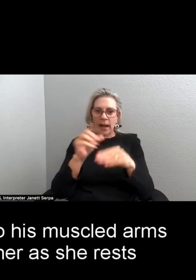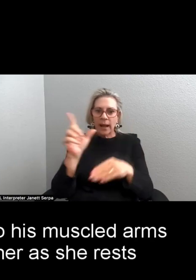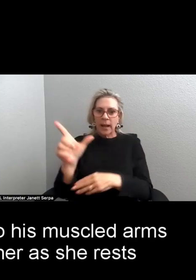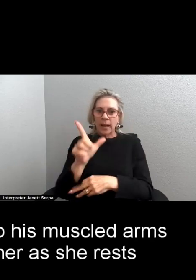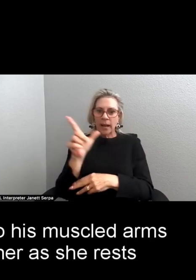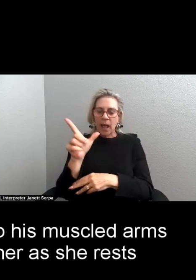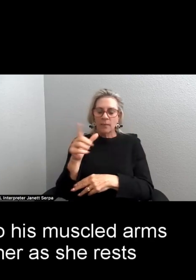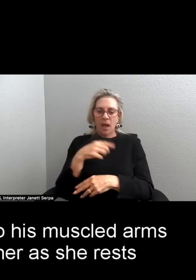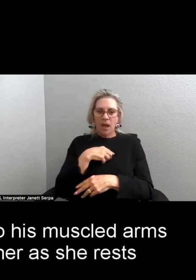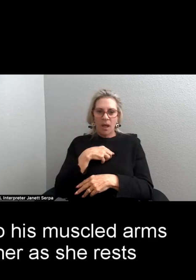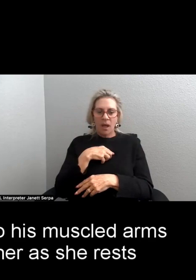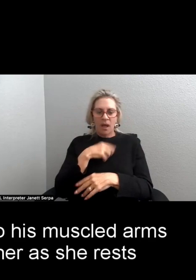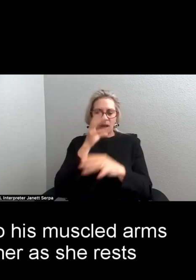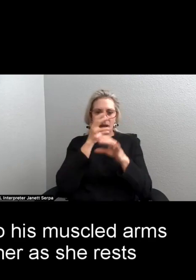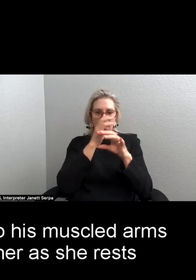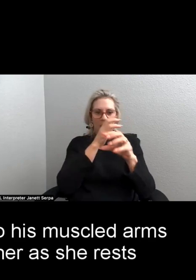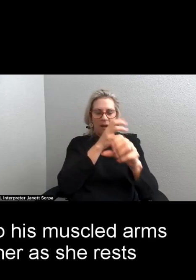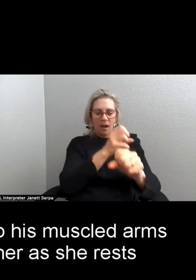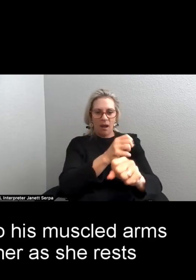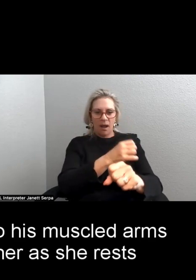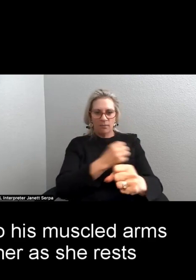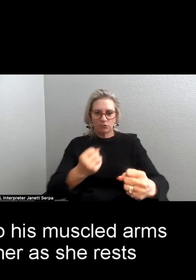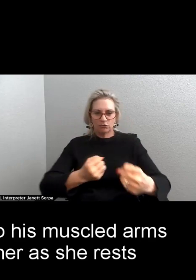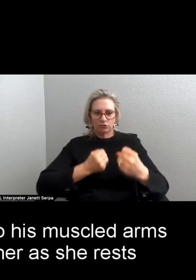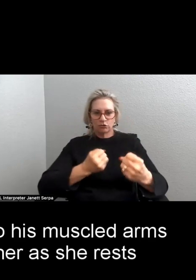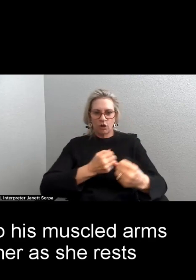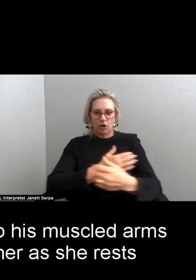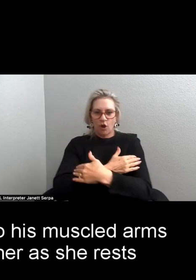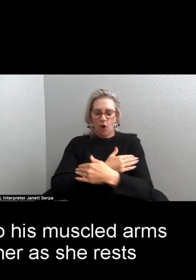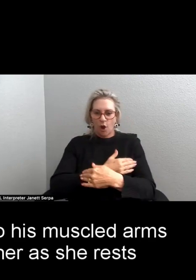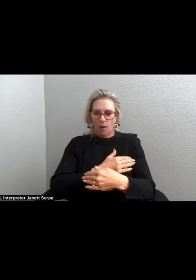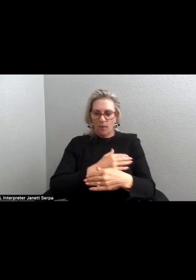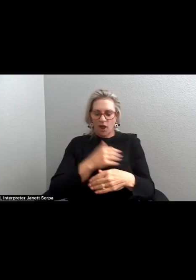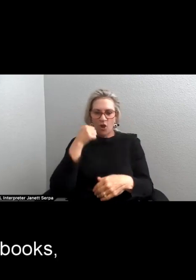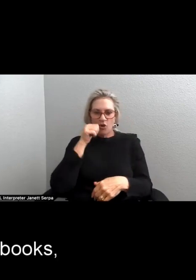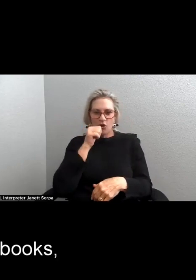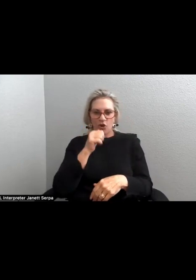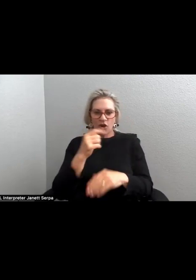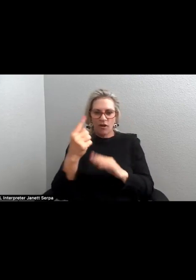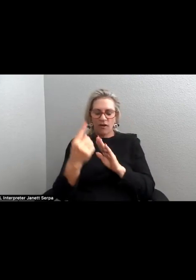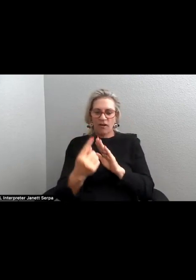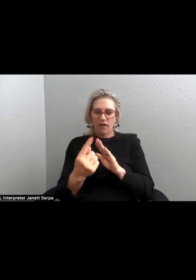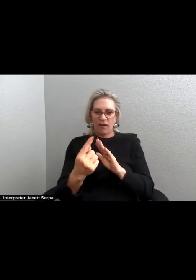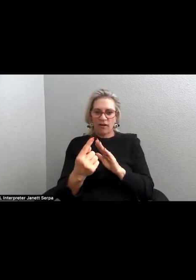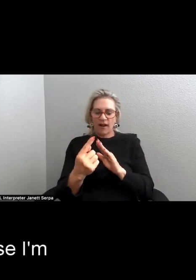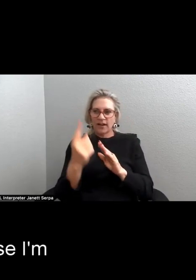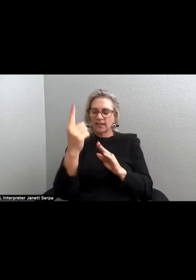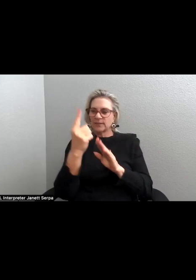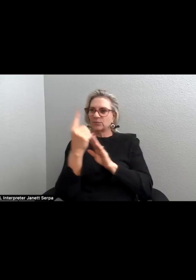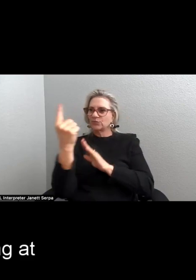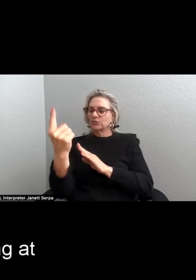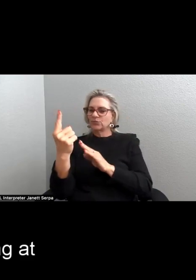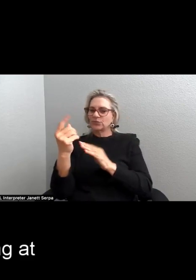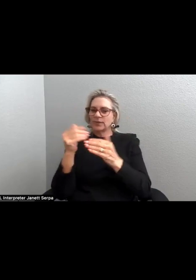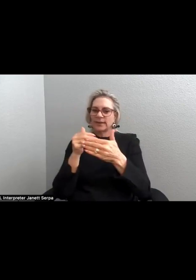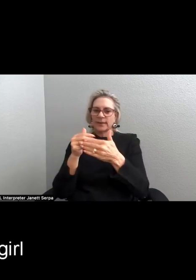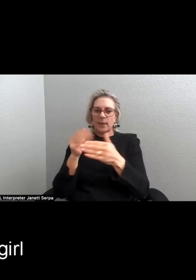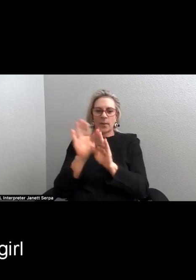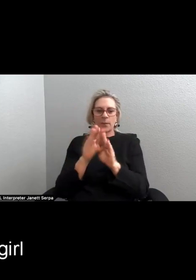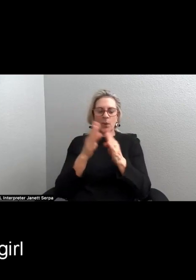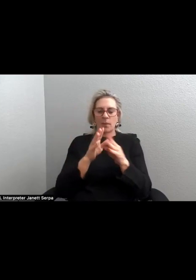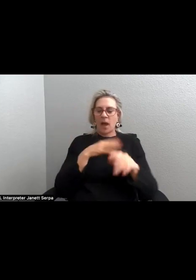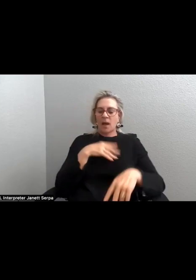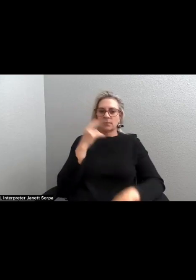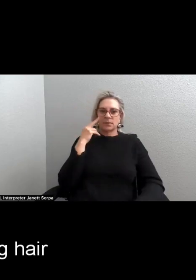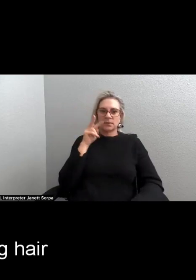I'm drawn to his muscled arms on either side of her as she rests against books because I'm staring at the